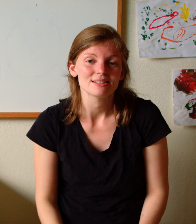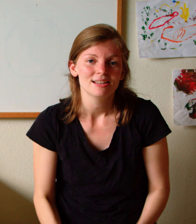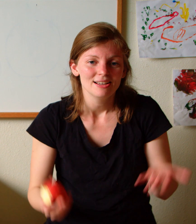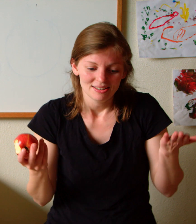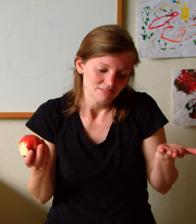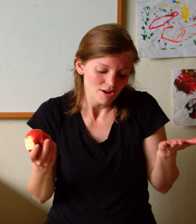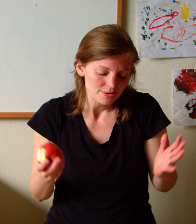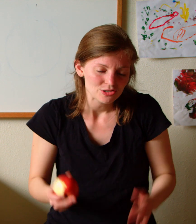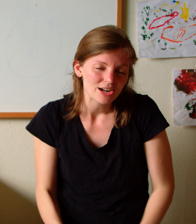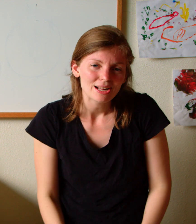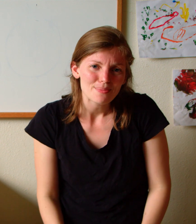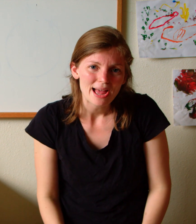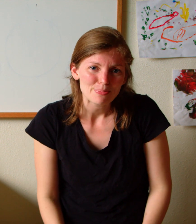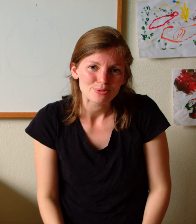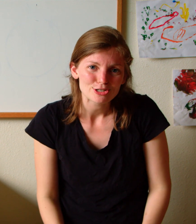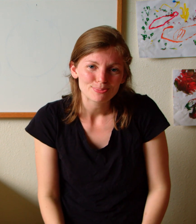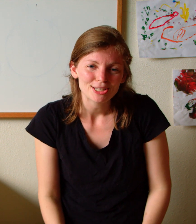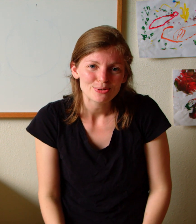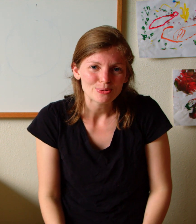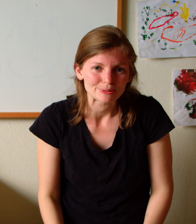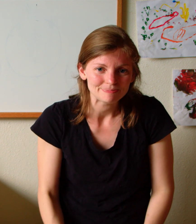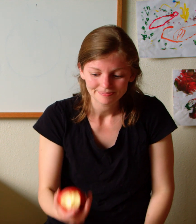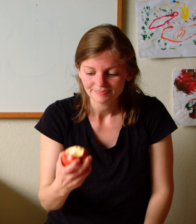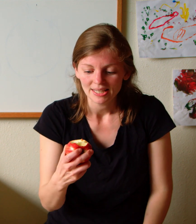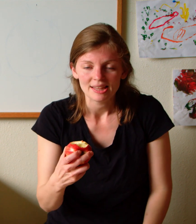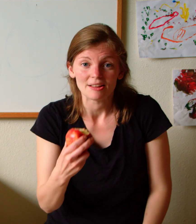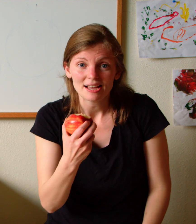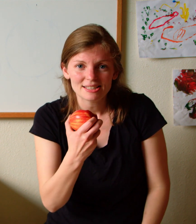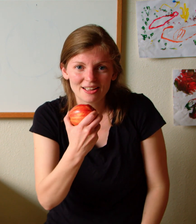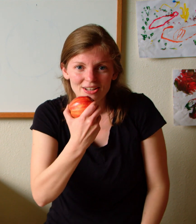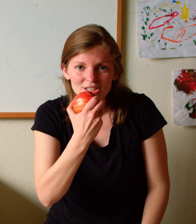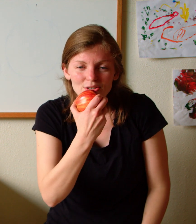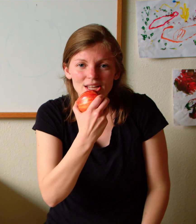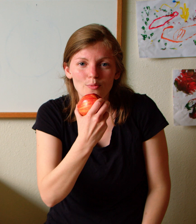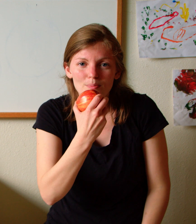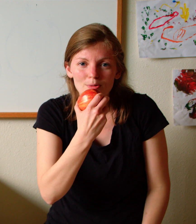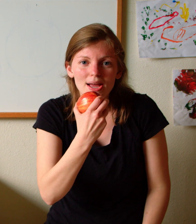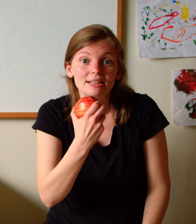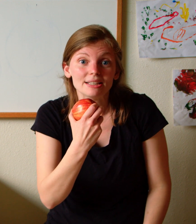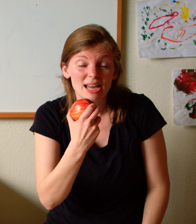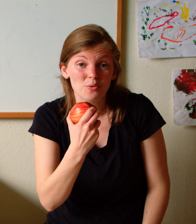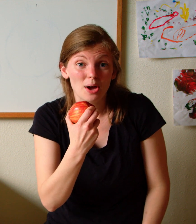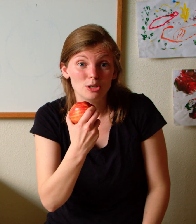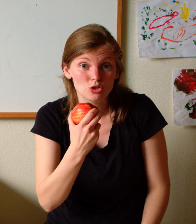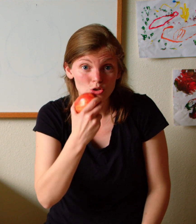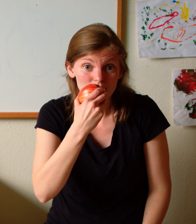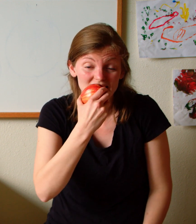while I was trying out my apple which is pretty cool the last thing I'm going to do is take one more bite and count how many twos it